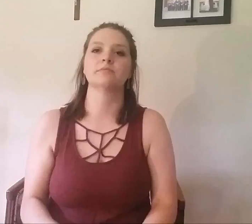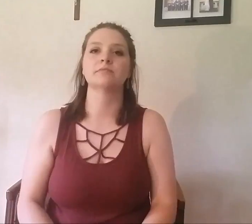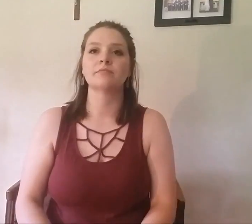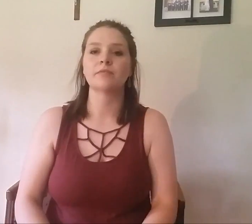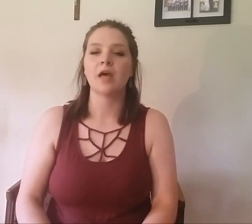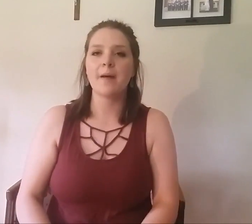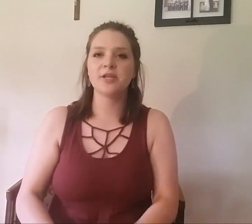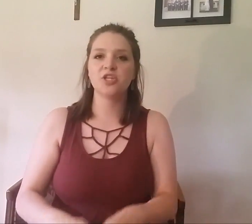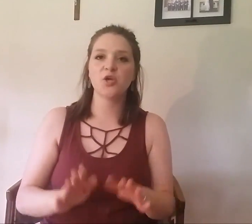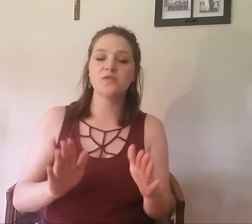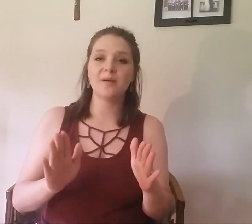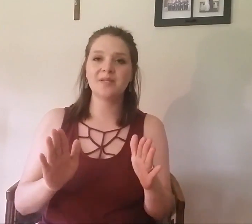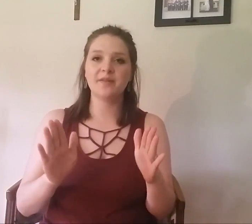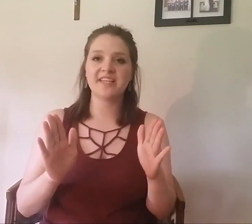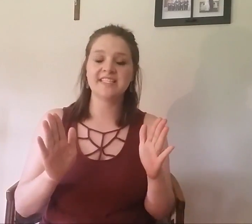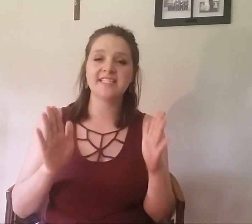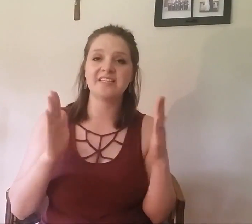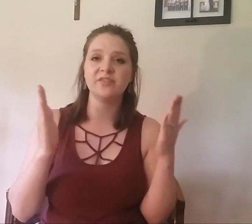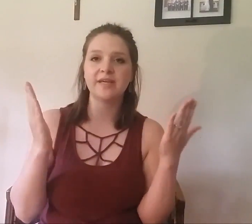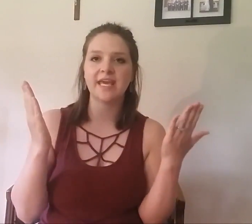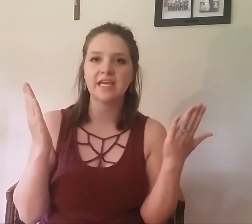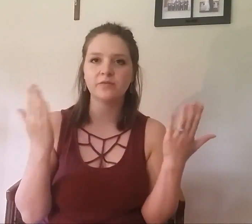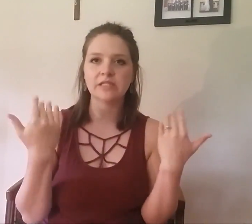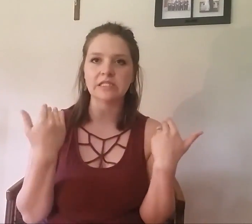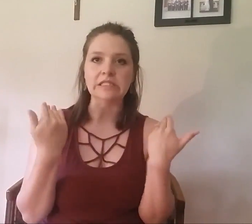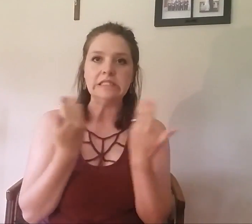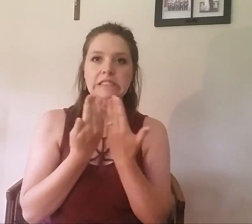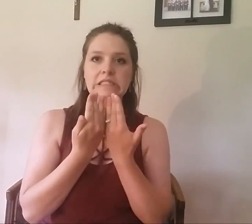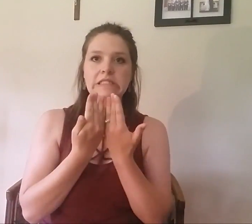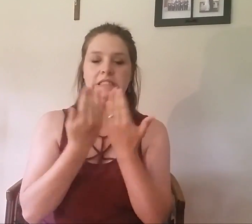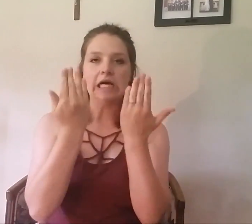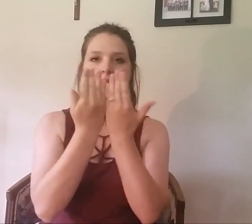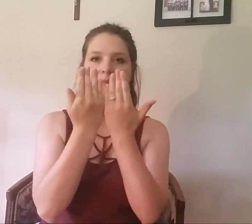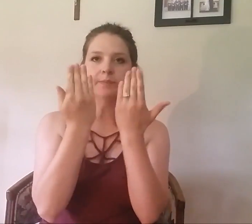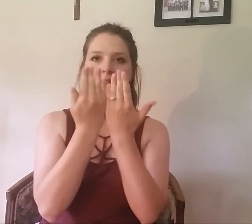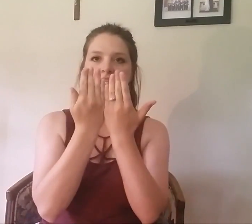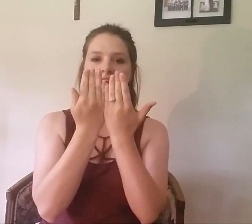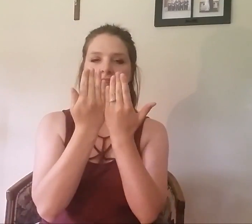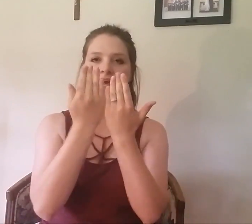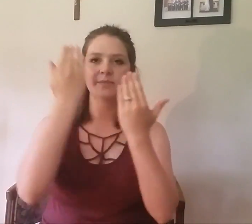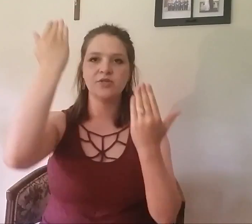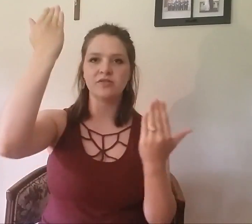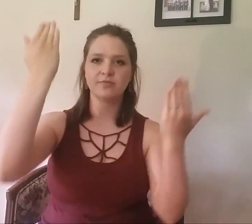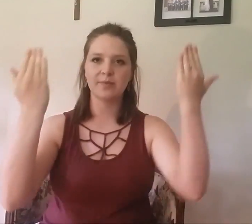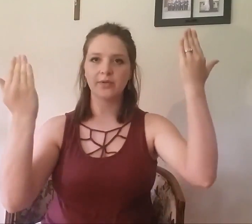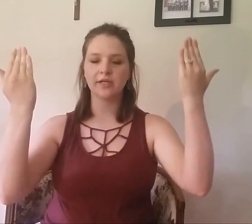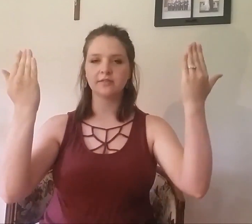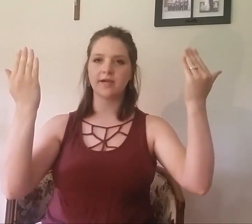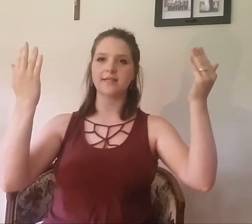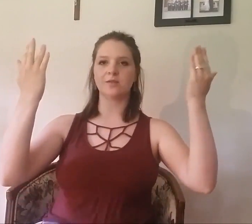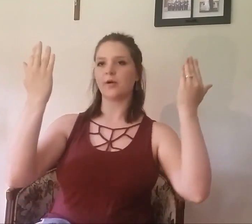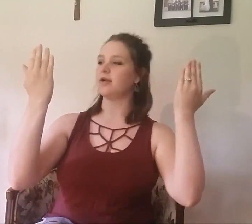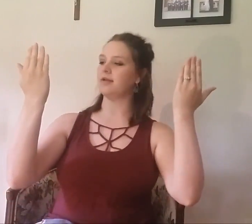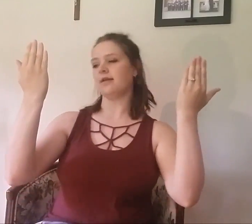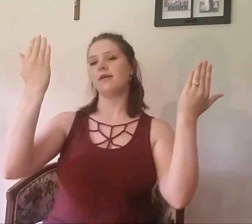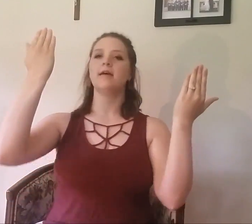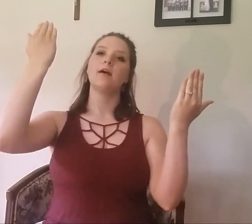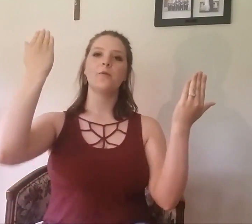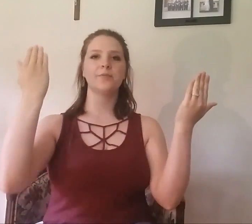I'm going to show you double double this this even though I can't really I can pretend that I'm two different people here okay so we're gonna one